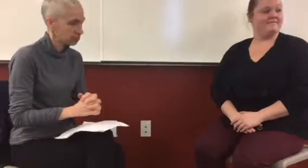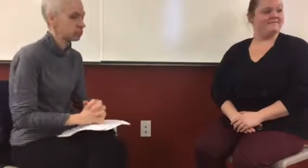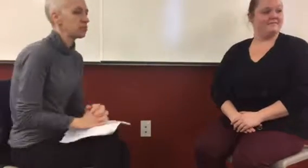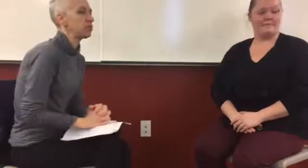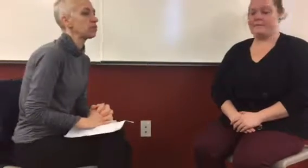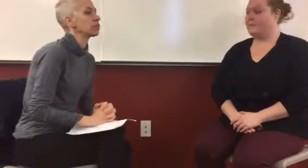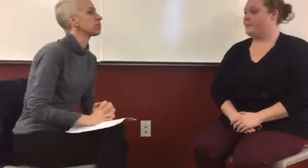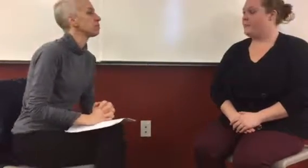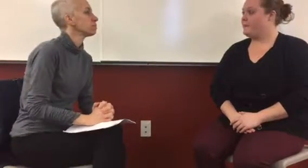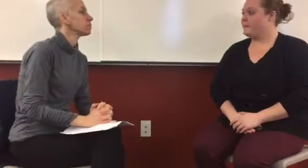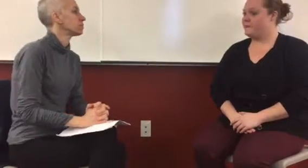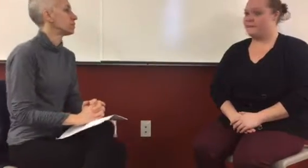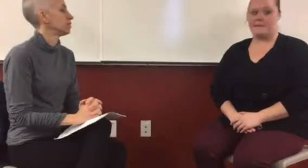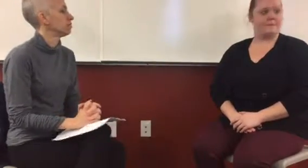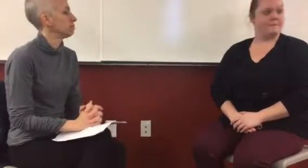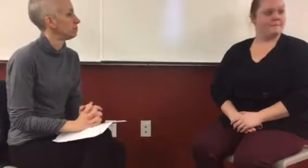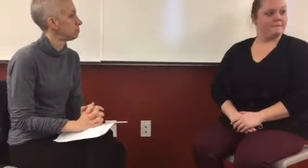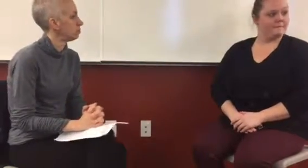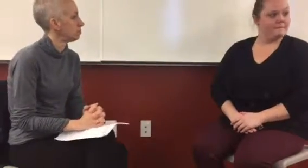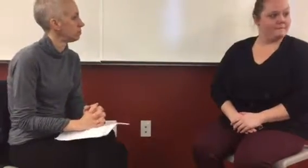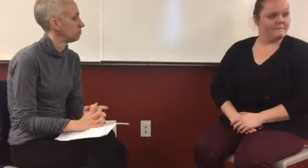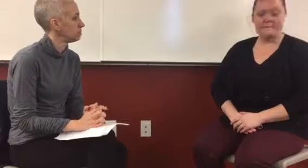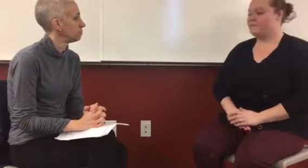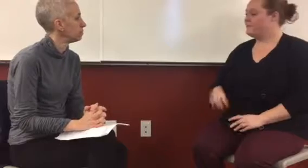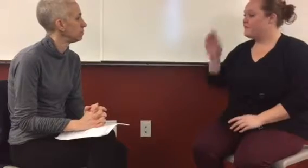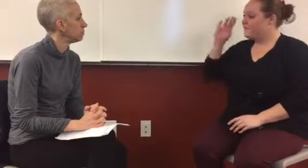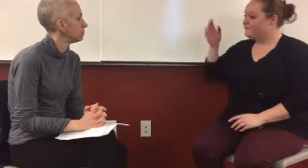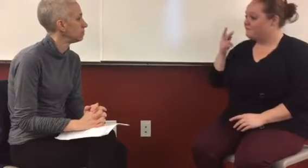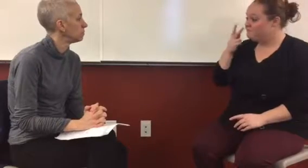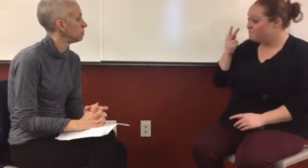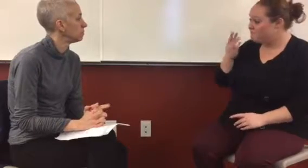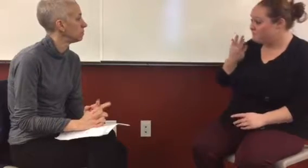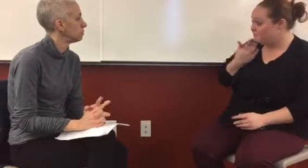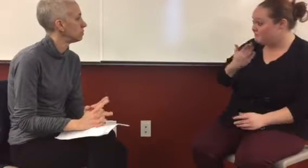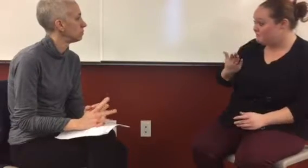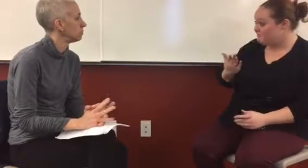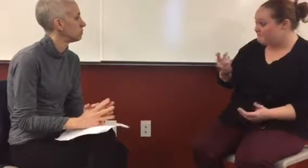Hey, Elise. It's good to see you. How are you?